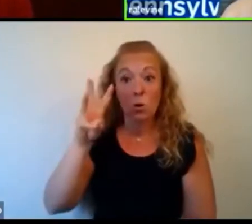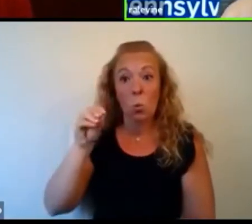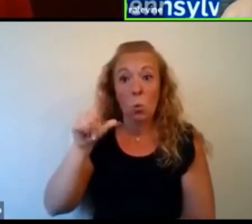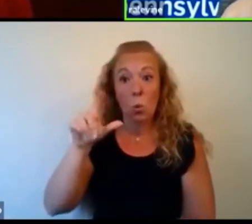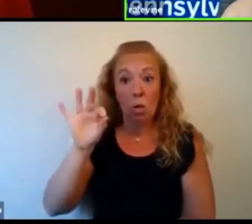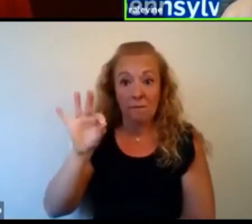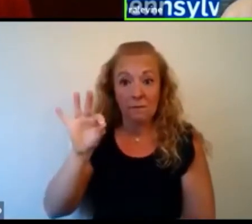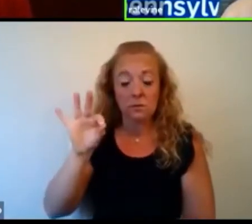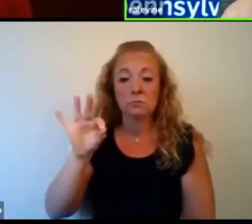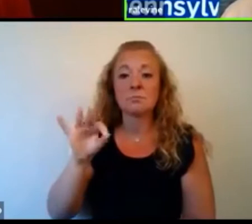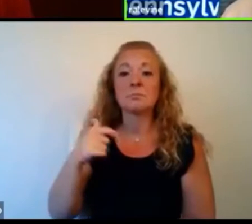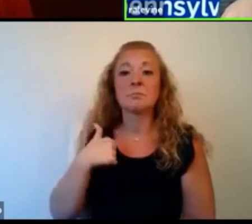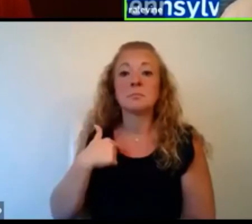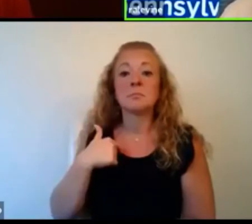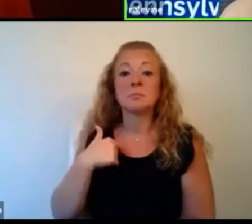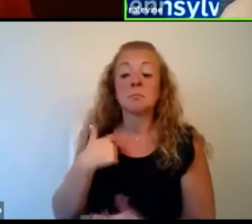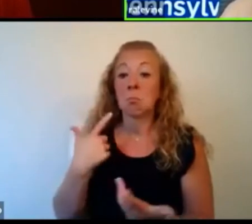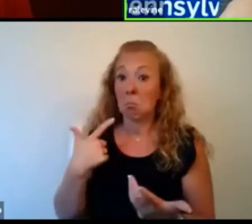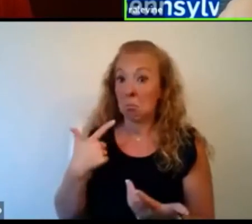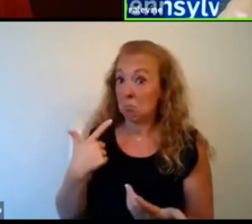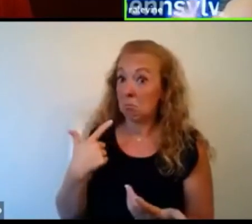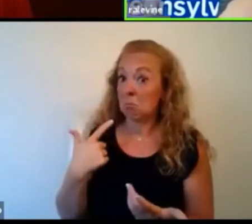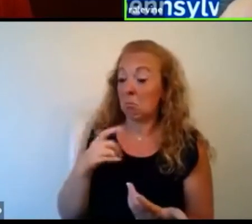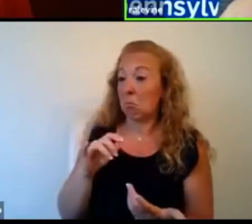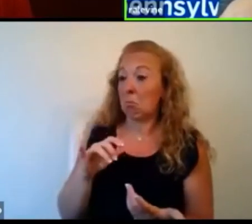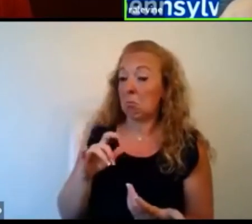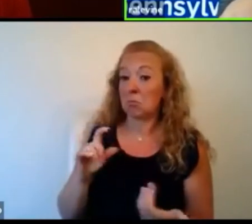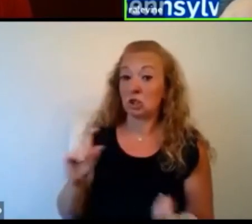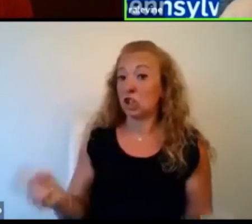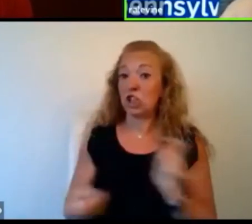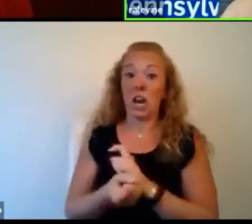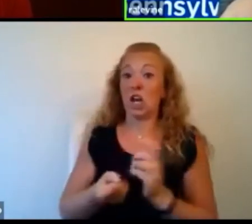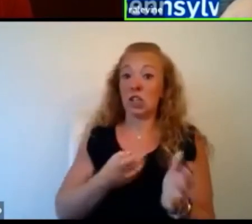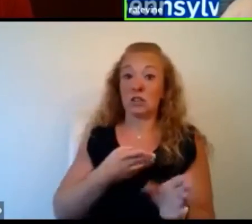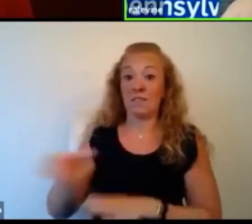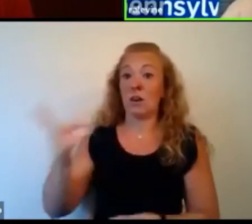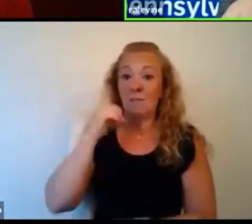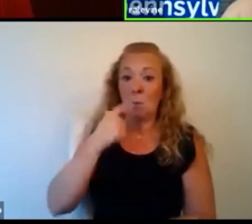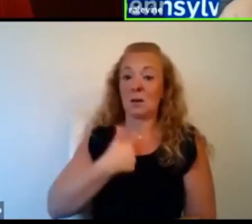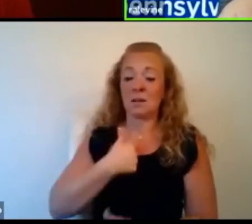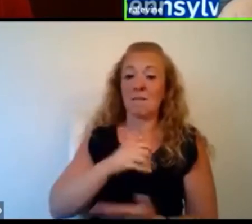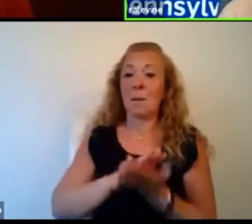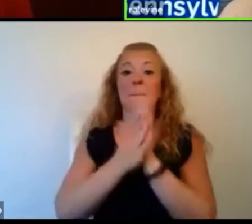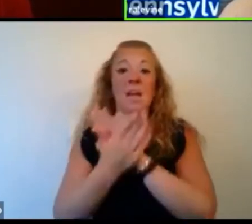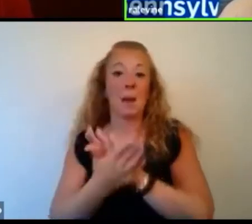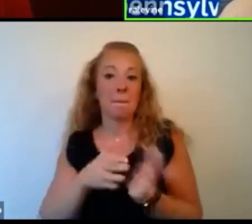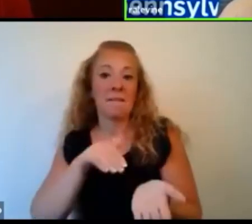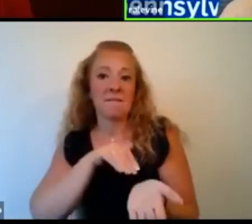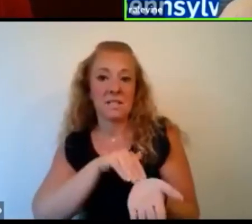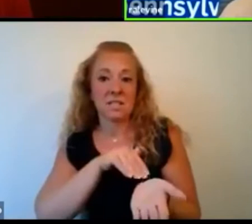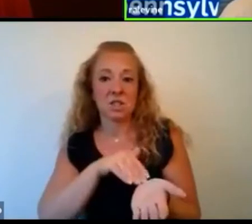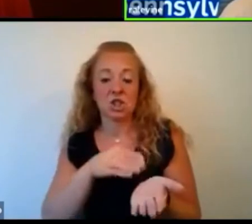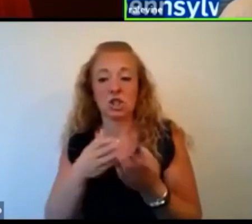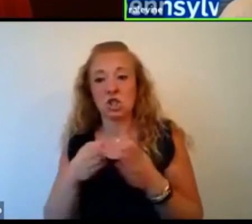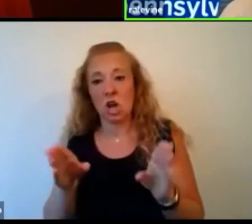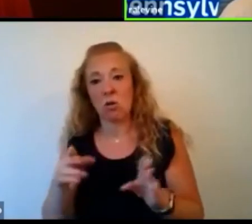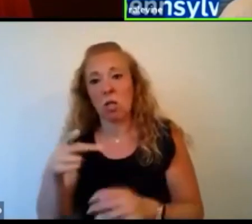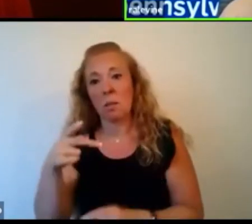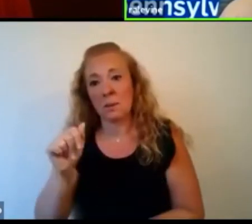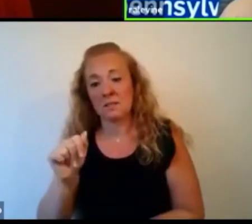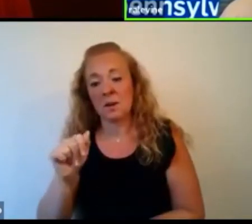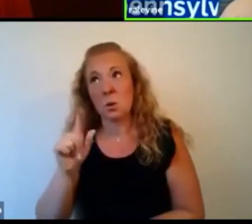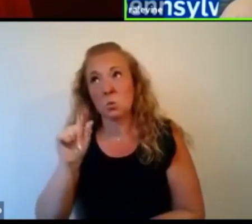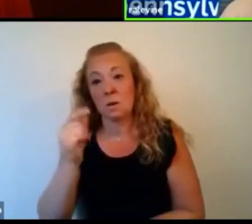uh, it became that this jumped complete change of field to the physician general of Pennsylvania in, in 2014.